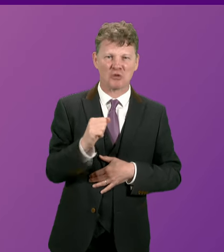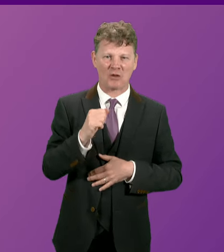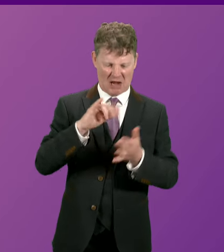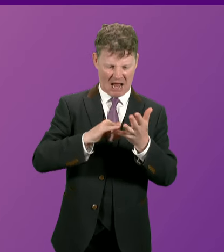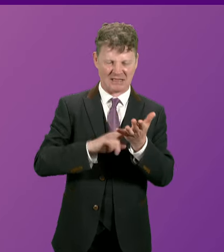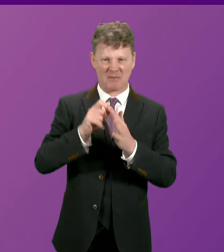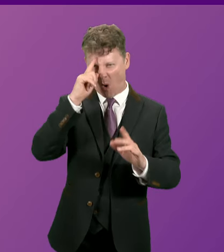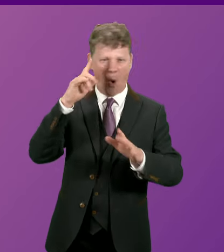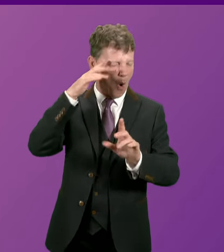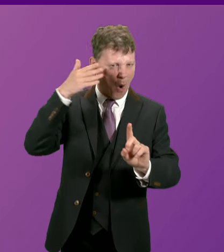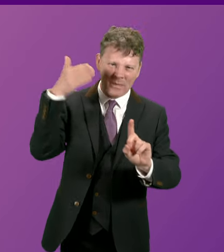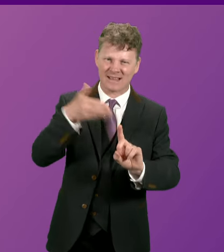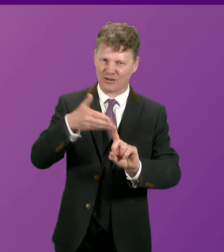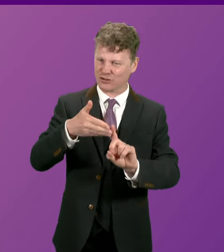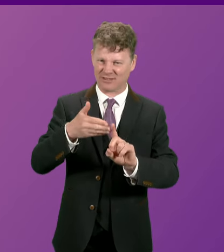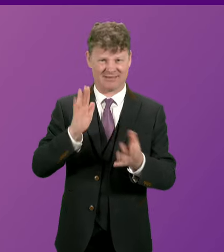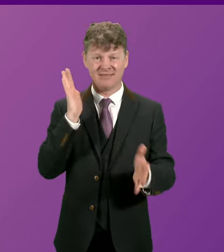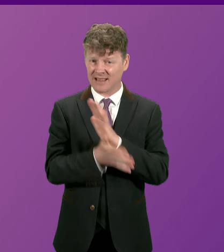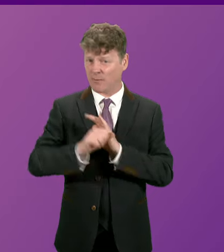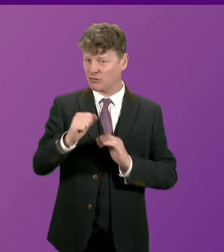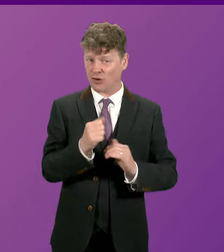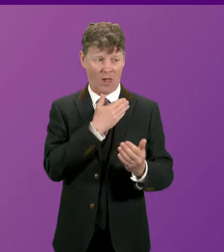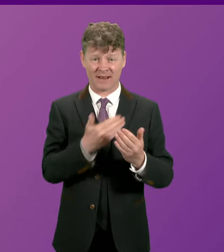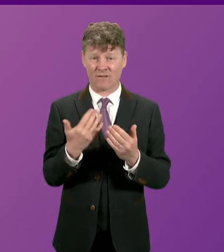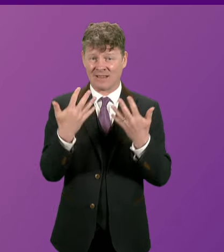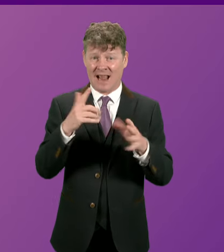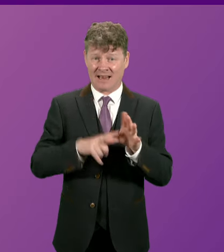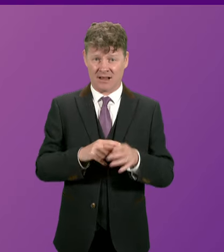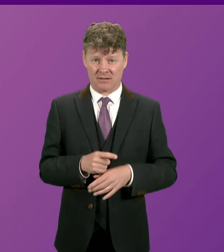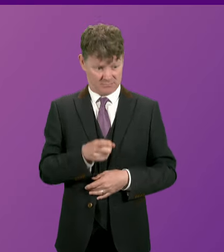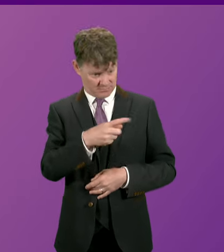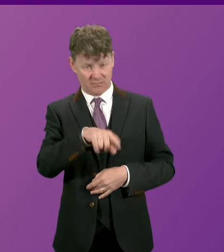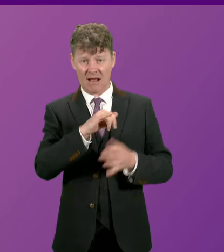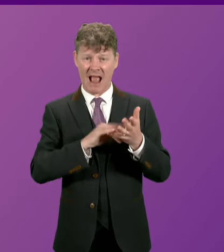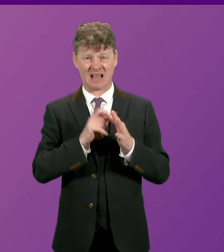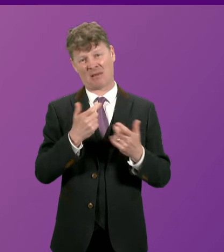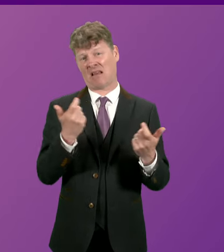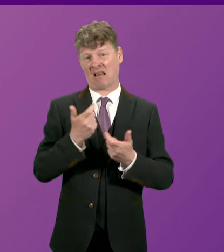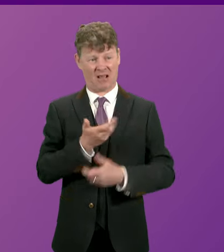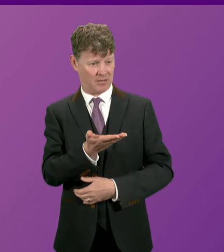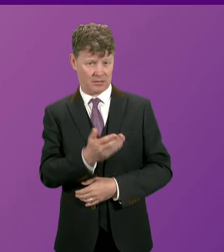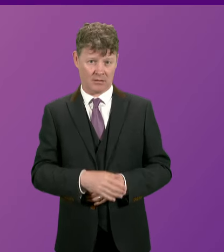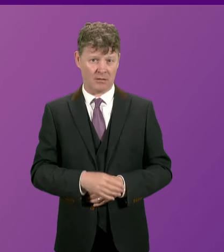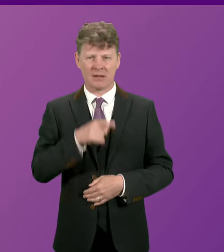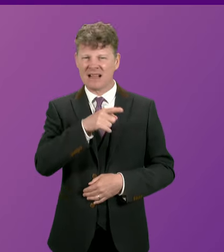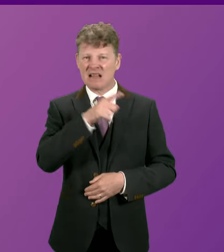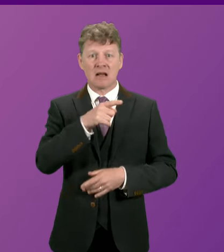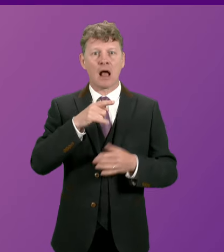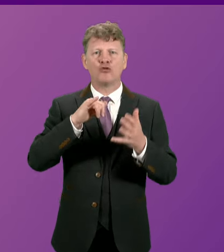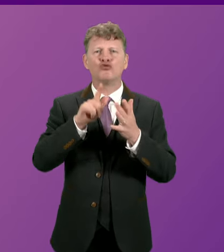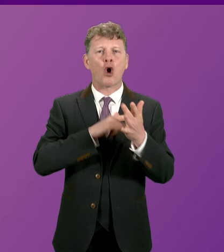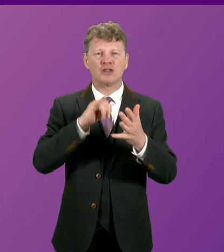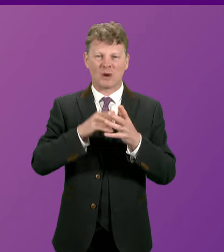Scotland for a decade and they are laughing and applauding that. He is fixated on independence,